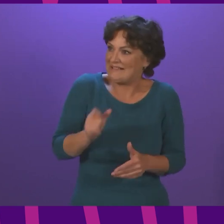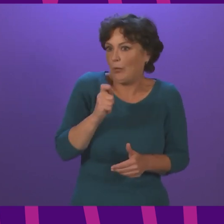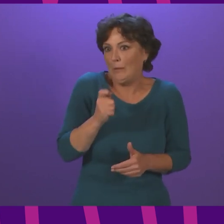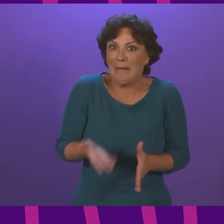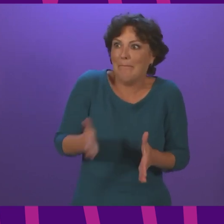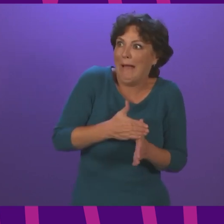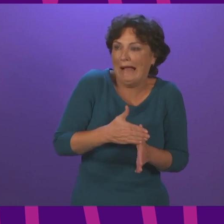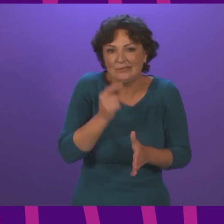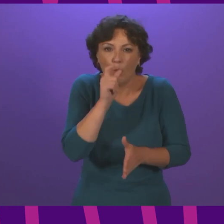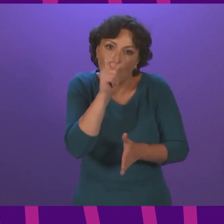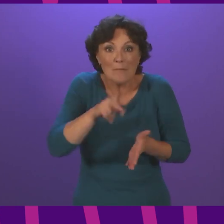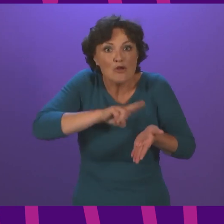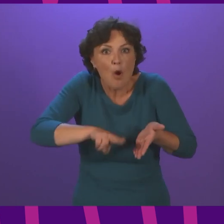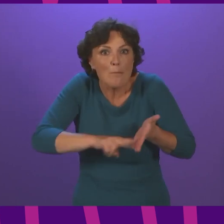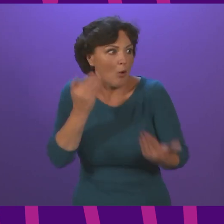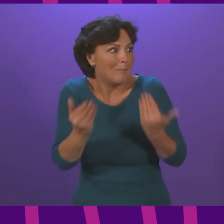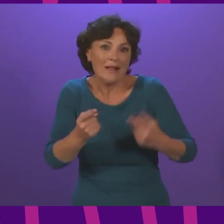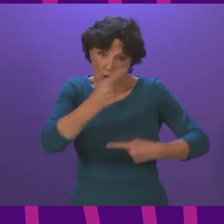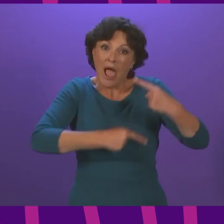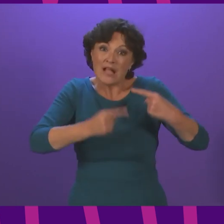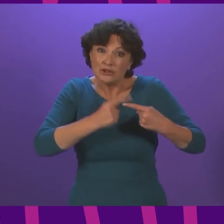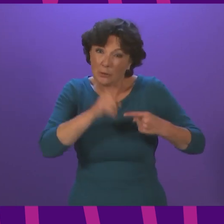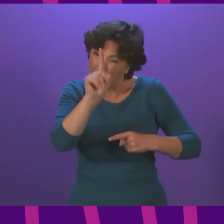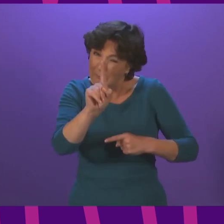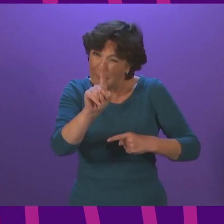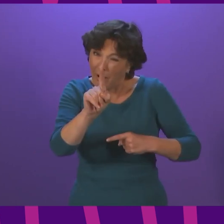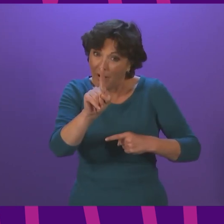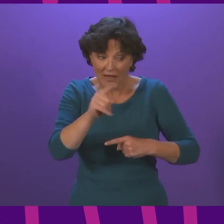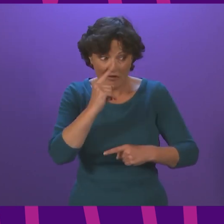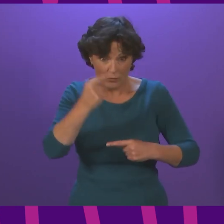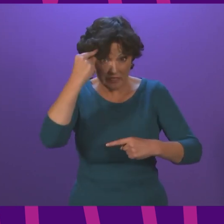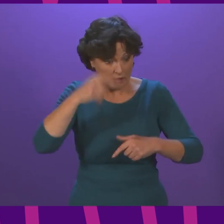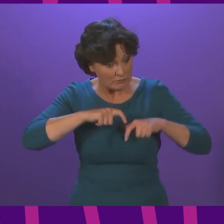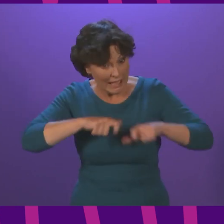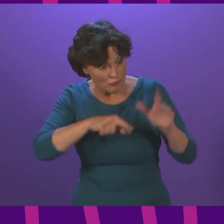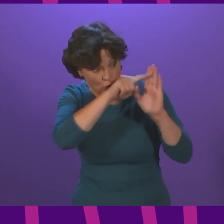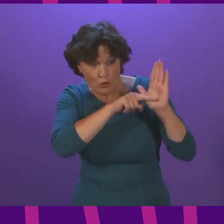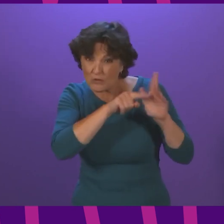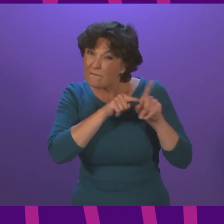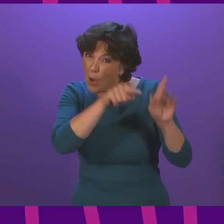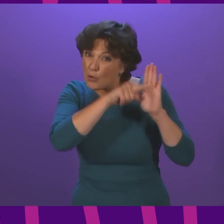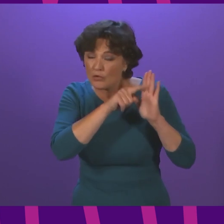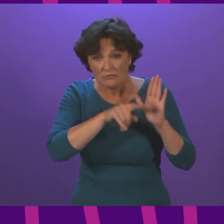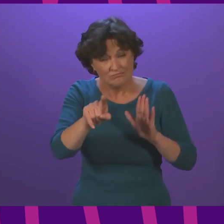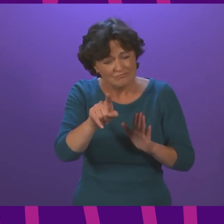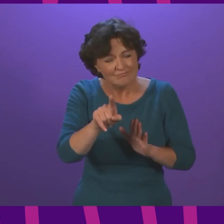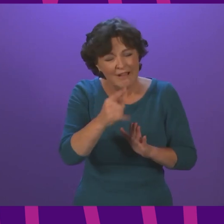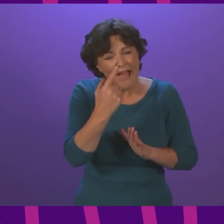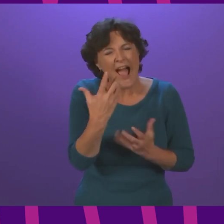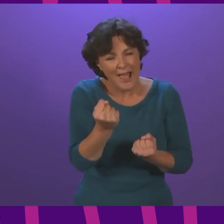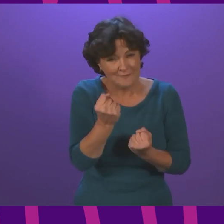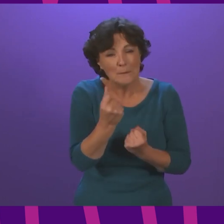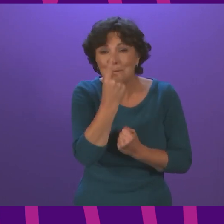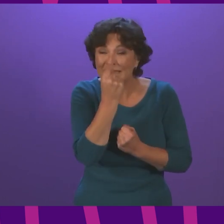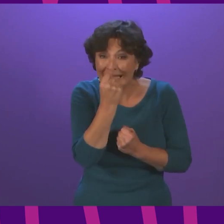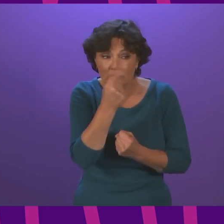case this time last year or even earlier this year, but if we all continue to take these sensible precautions, we do stand a much better chance of keeping